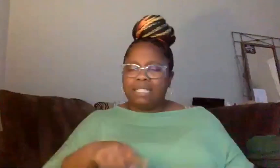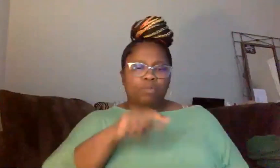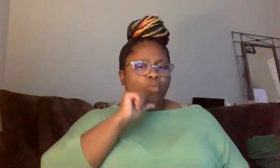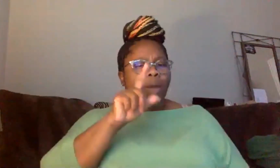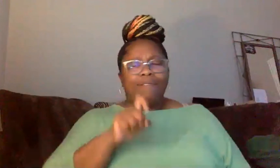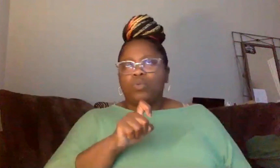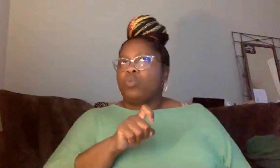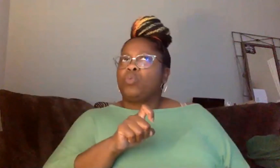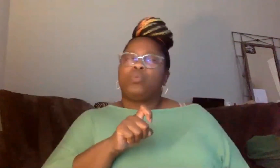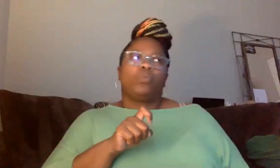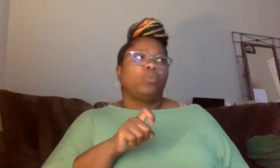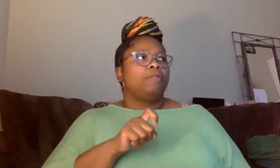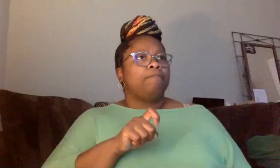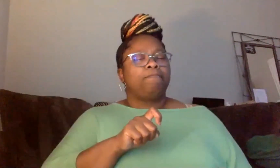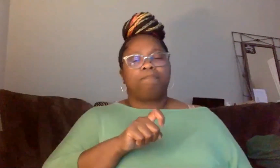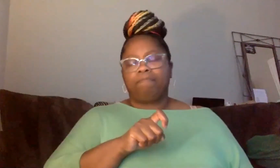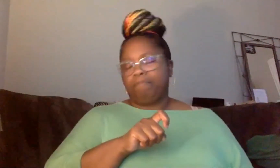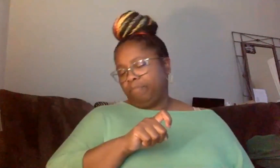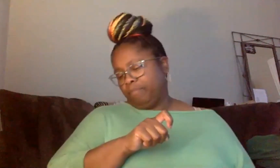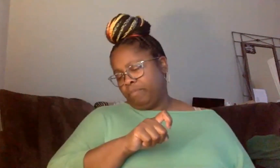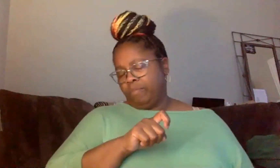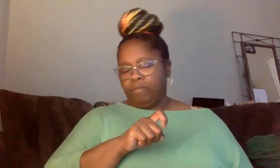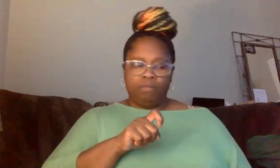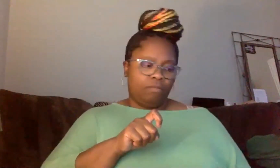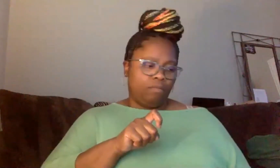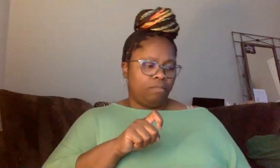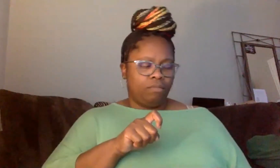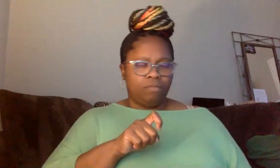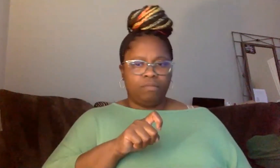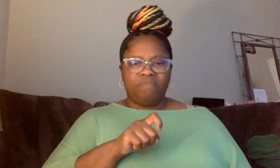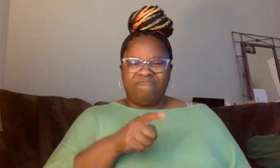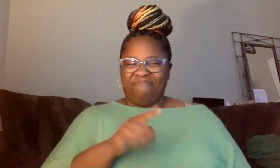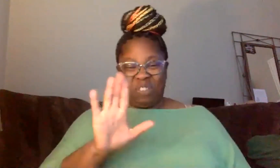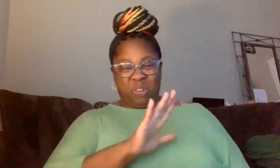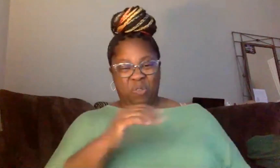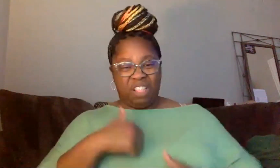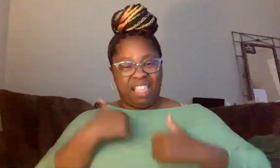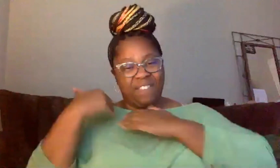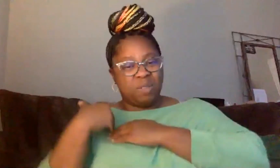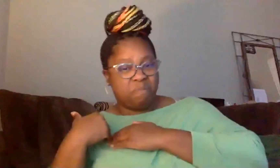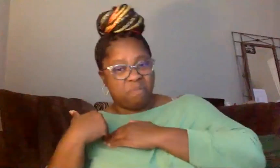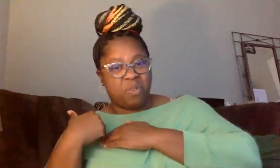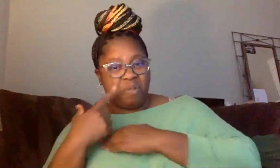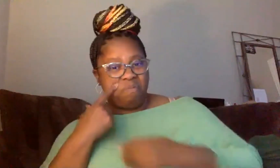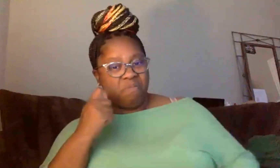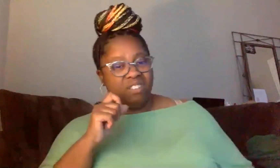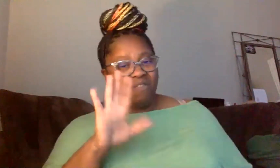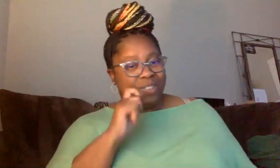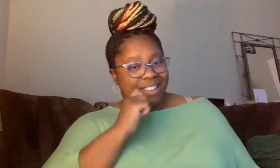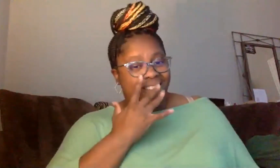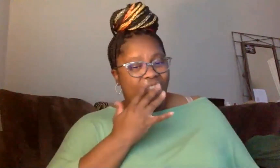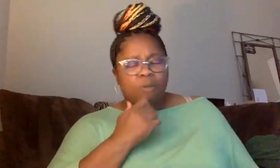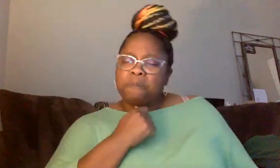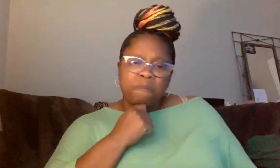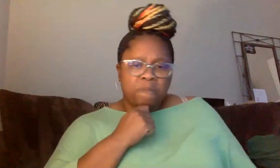they're, uh, living a life, uh, that their life is a burden just because of the color that this color of the skin. So